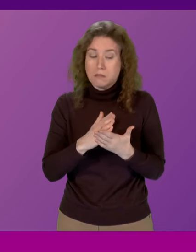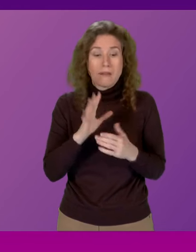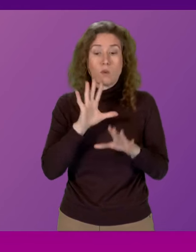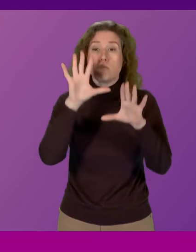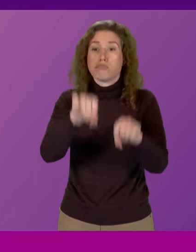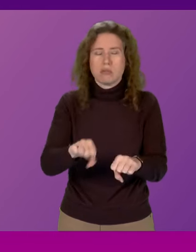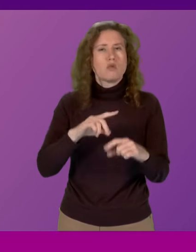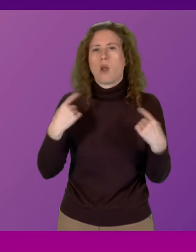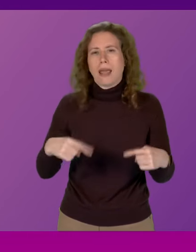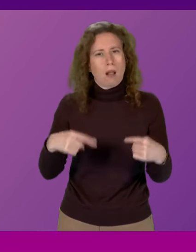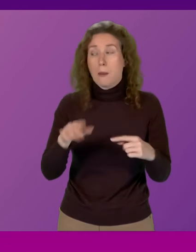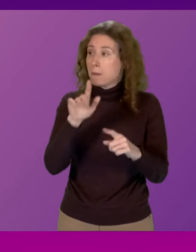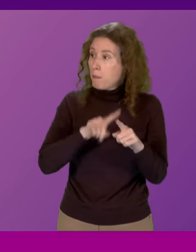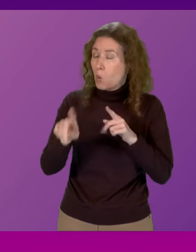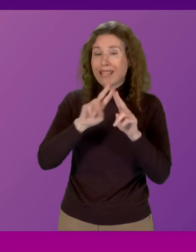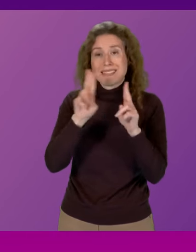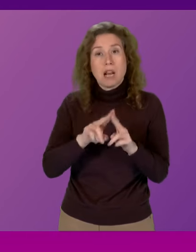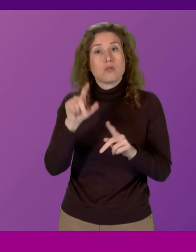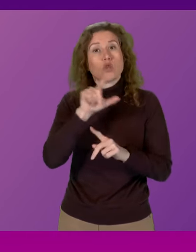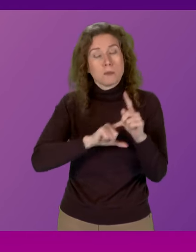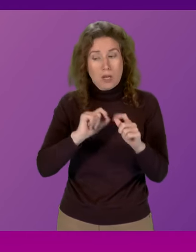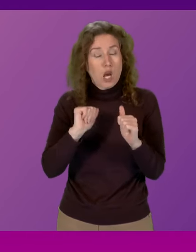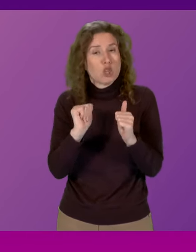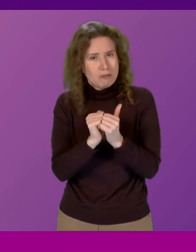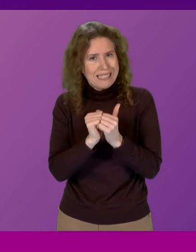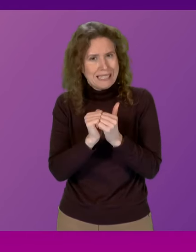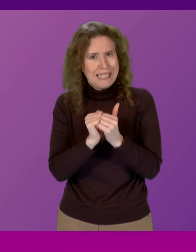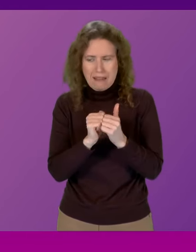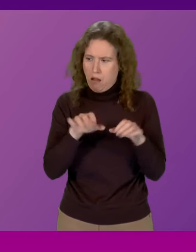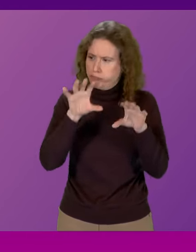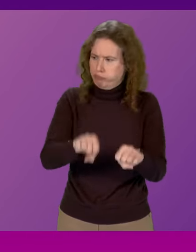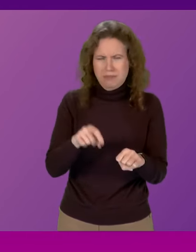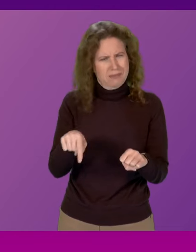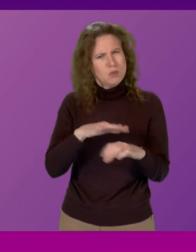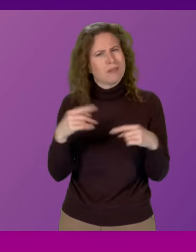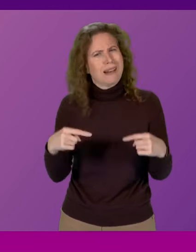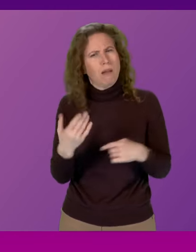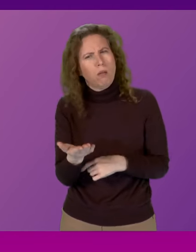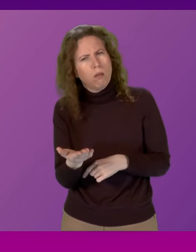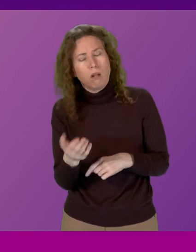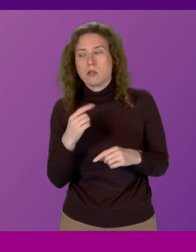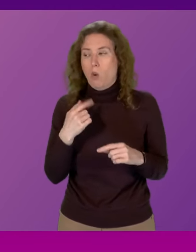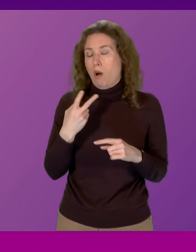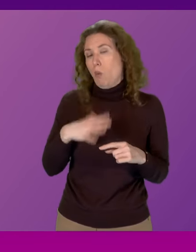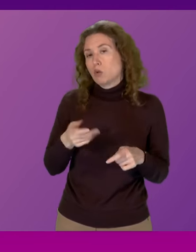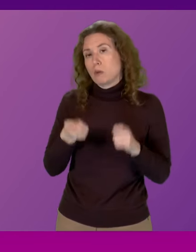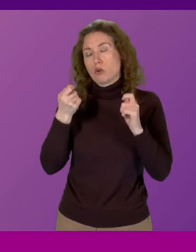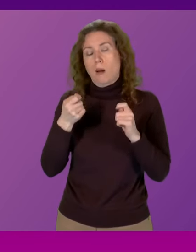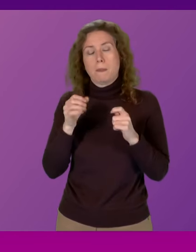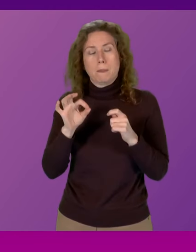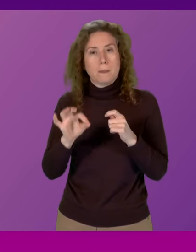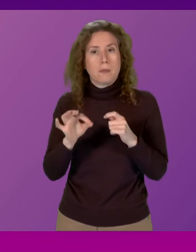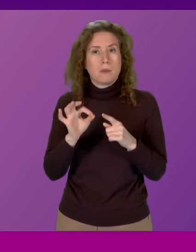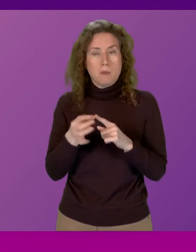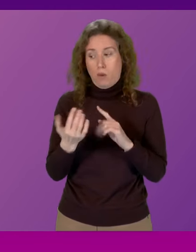and most of the international community agree with that point and let me mention the action